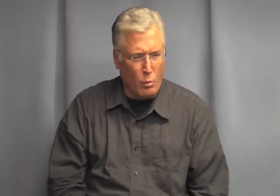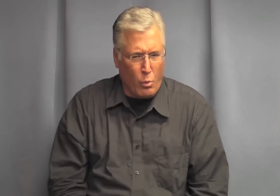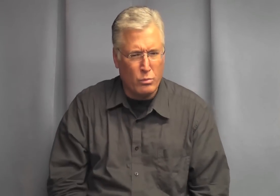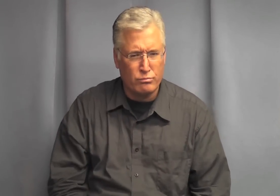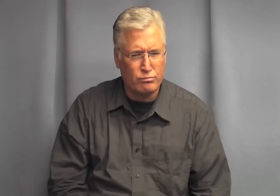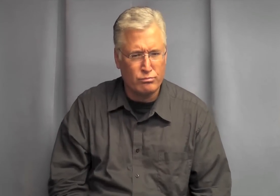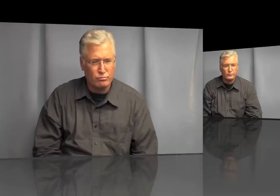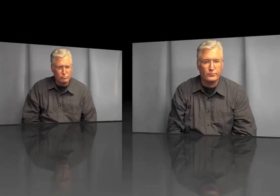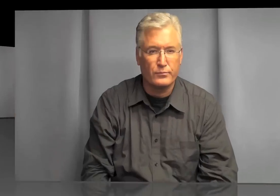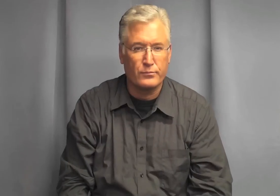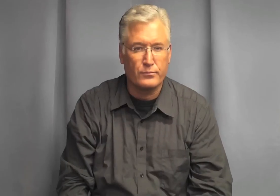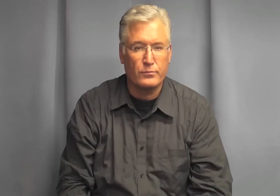we complain about that no